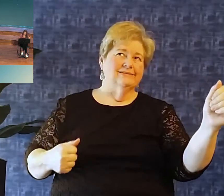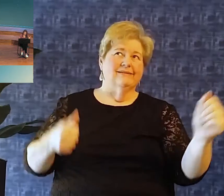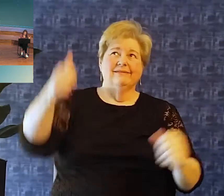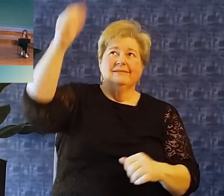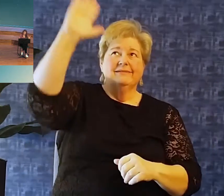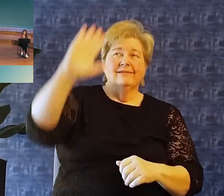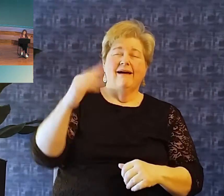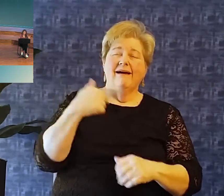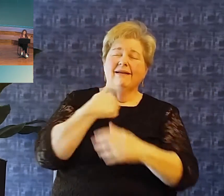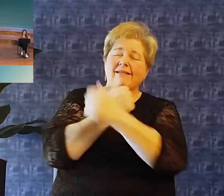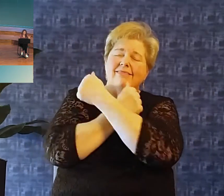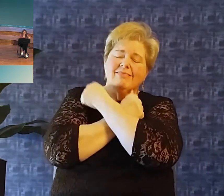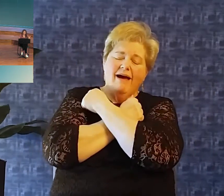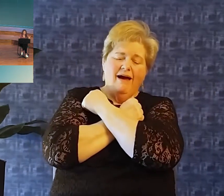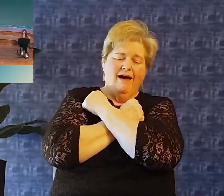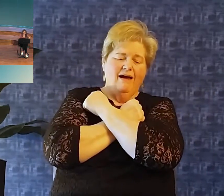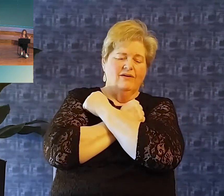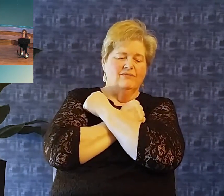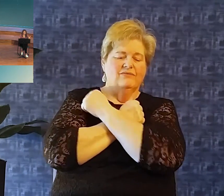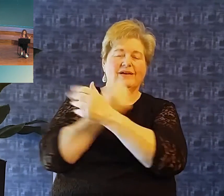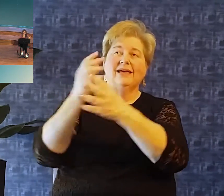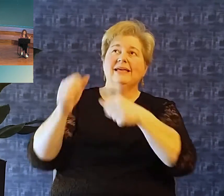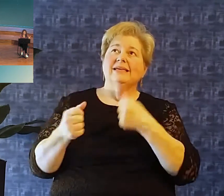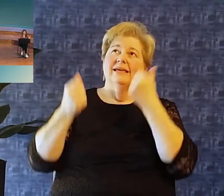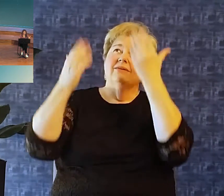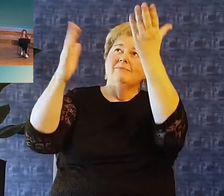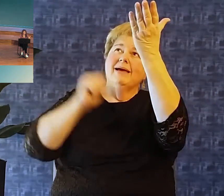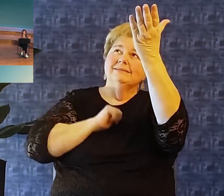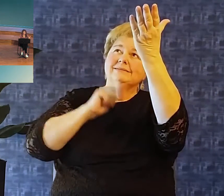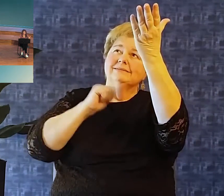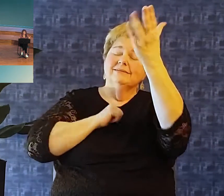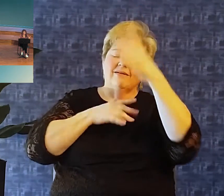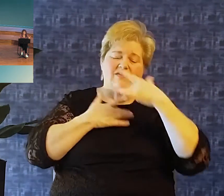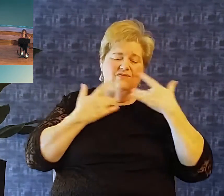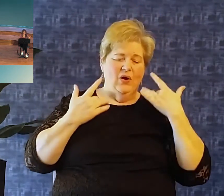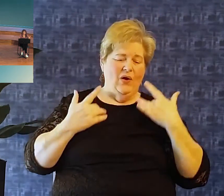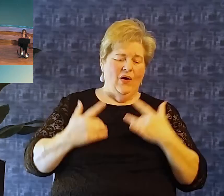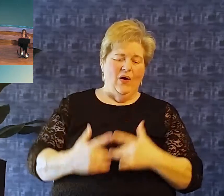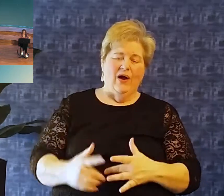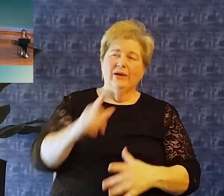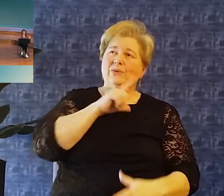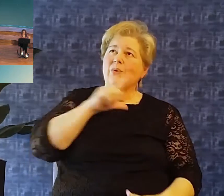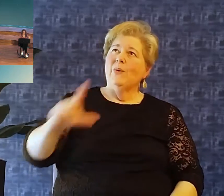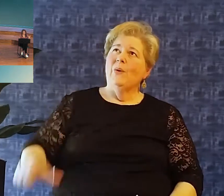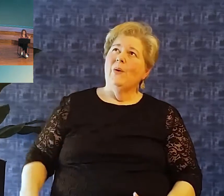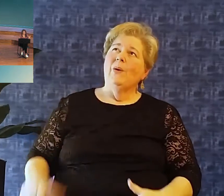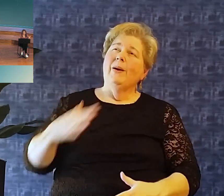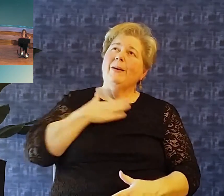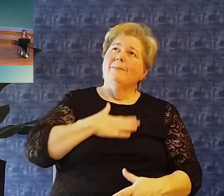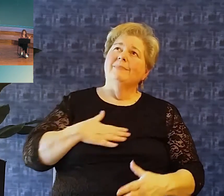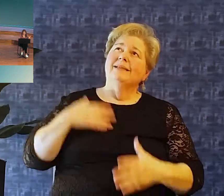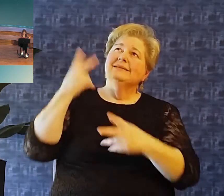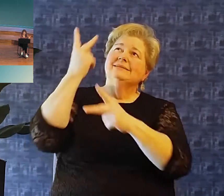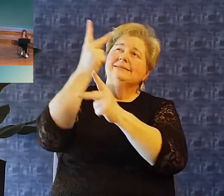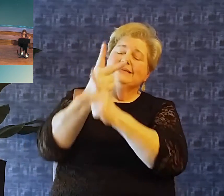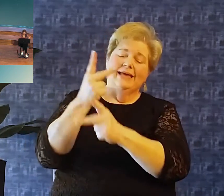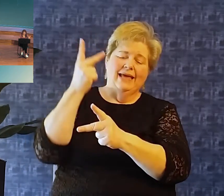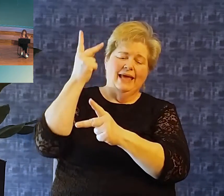leave the God I love. Here's my heart, oh, take and seal